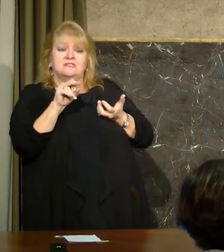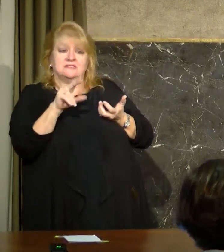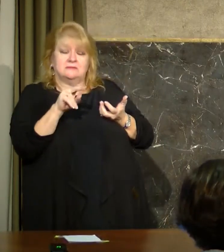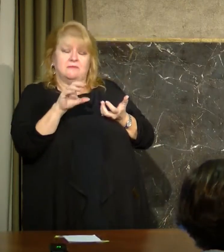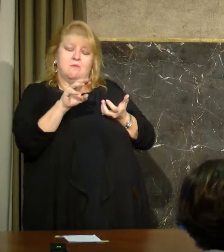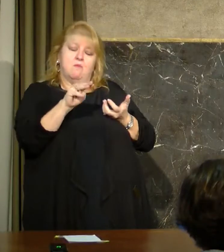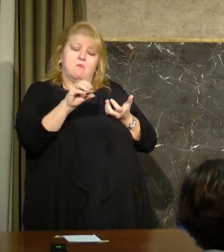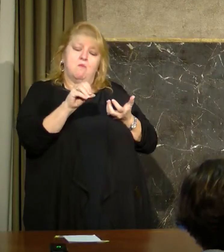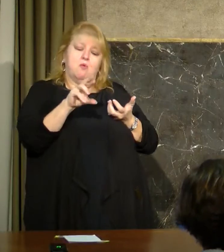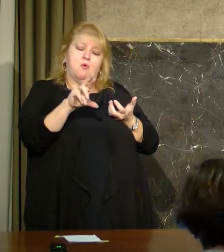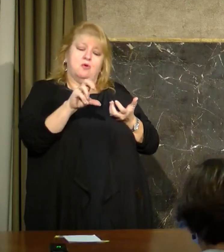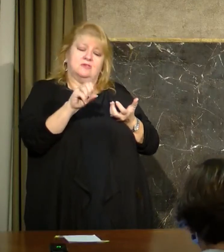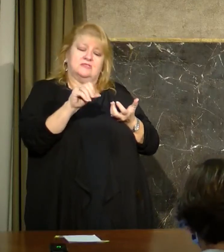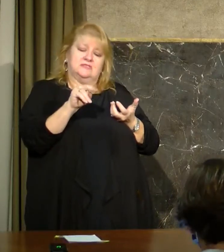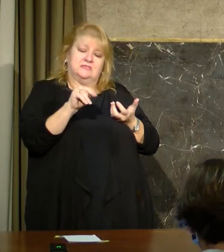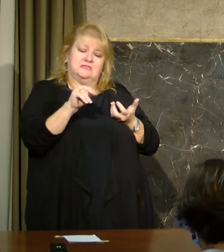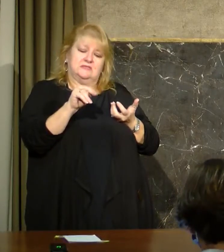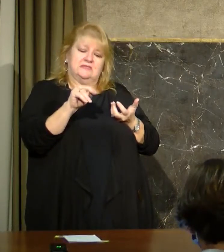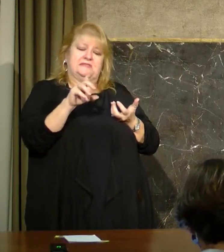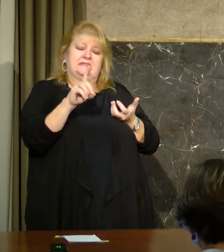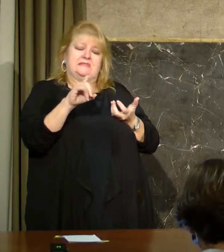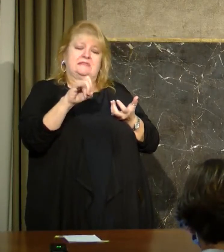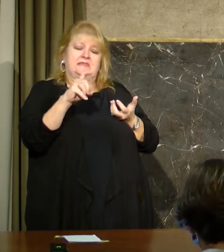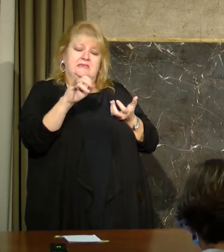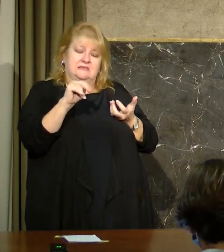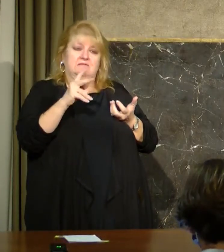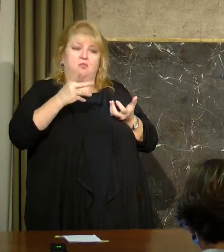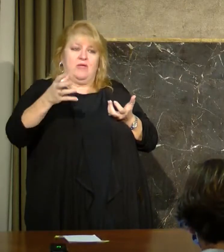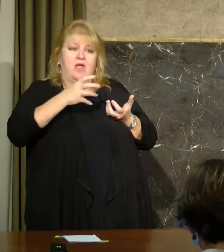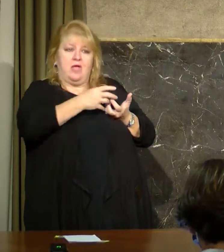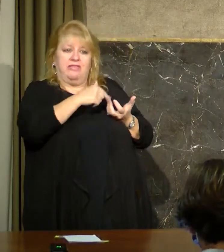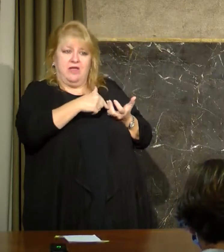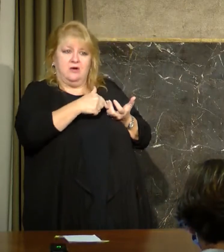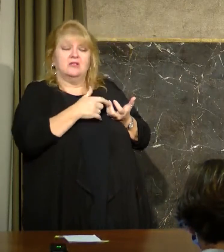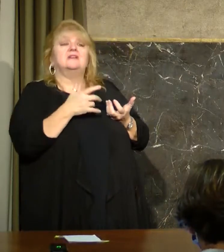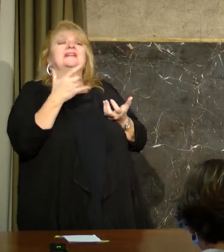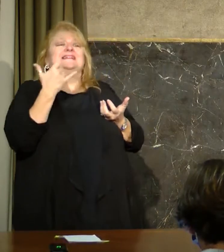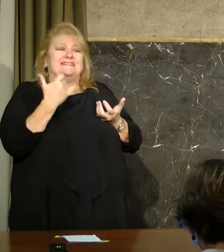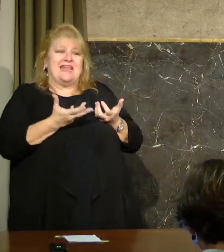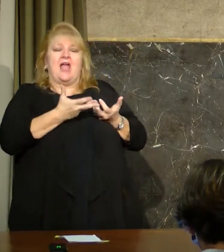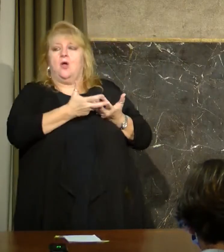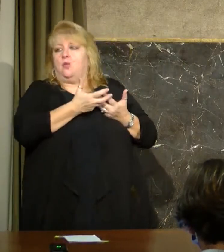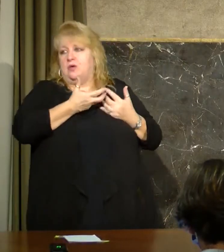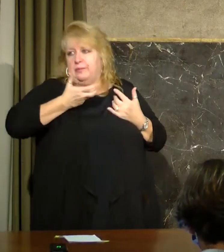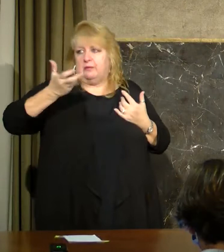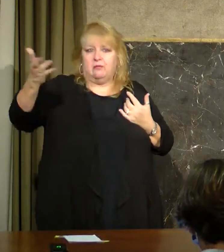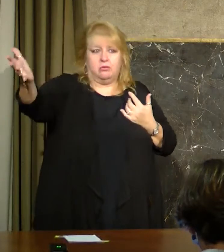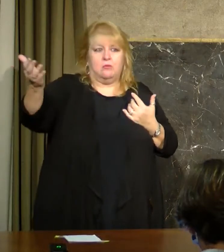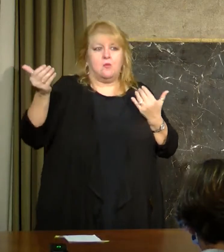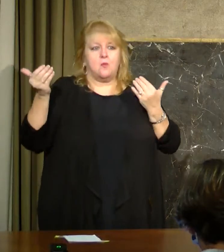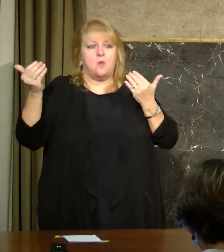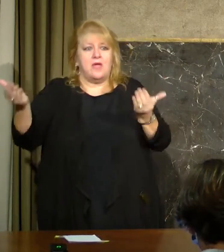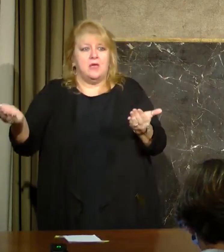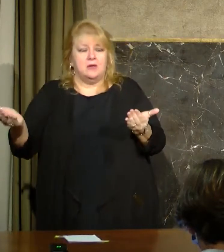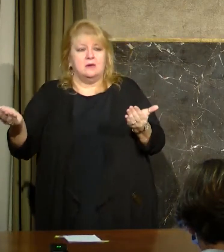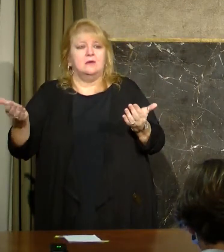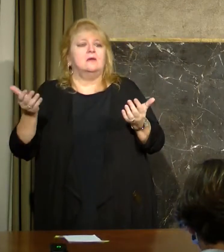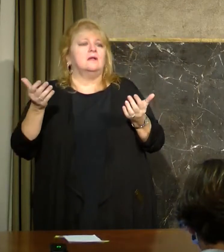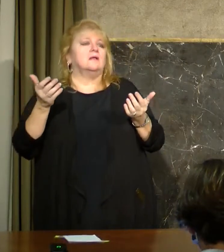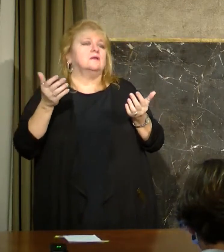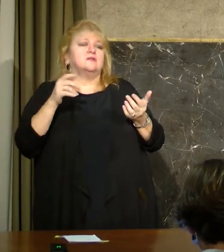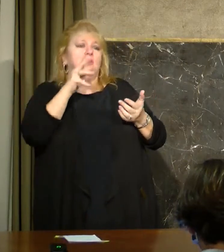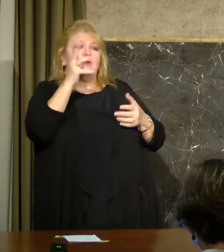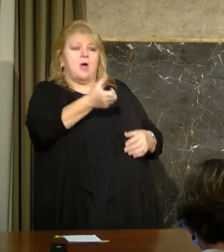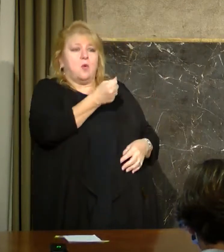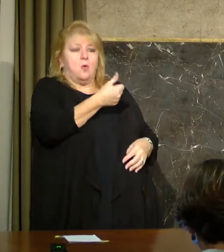We've changed that policy as of this week. So now there will be no kind of supply and hold. So all that to say the 8,800